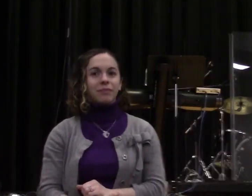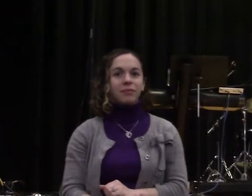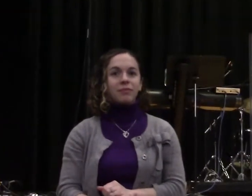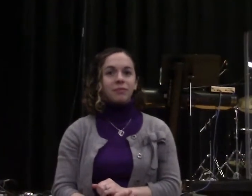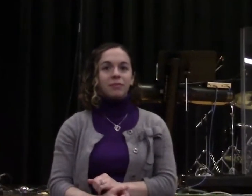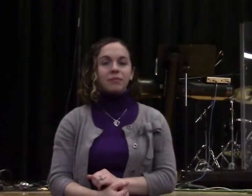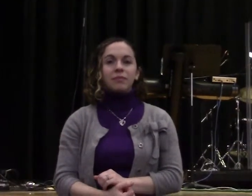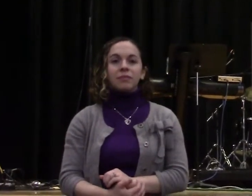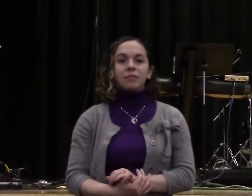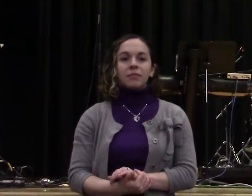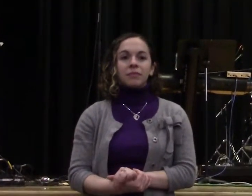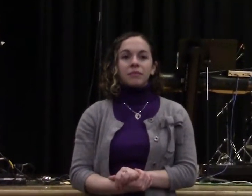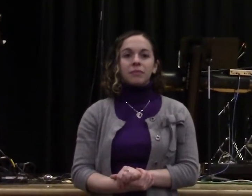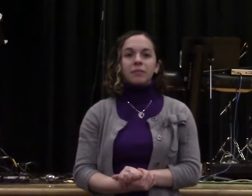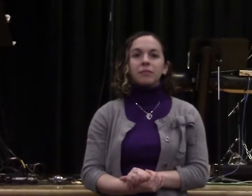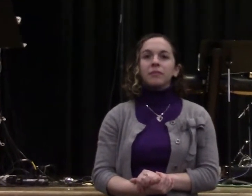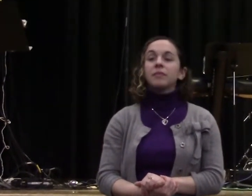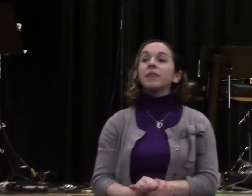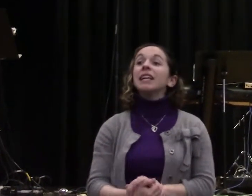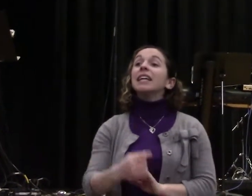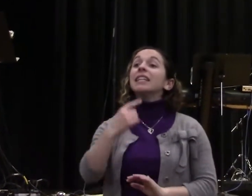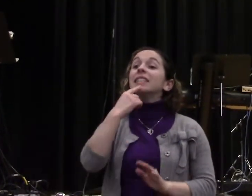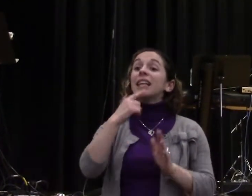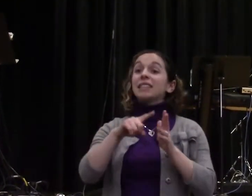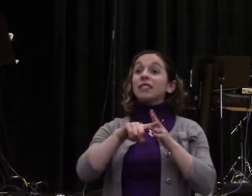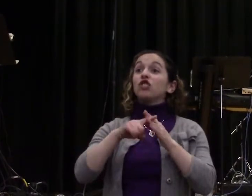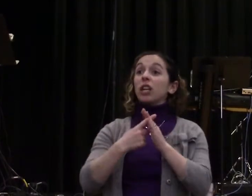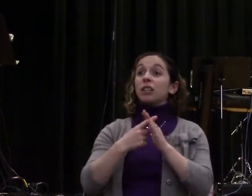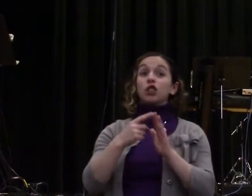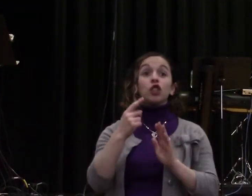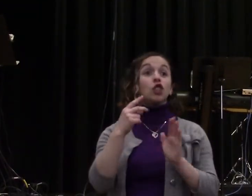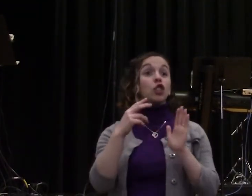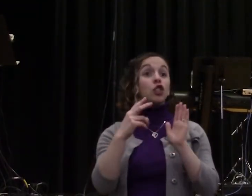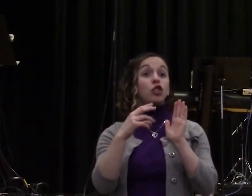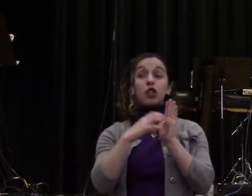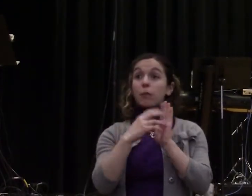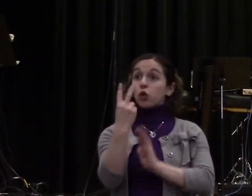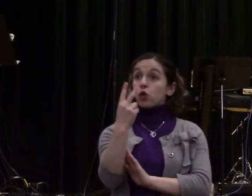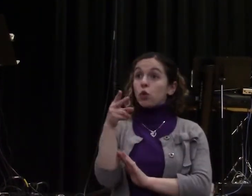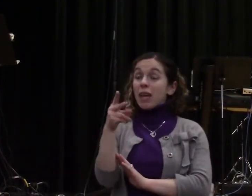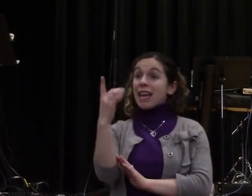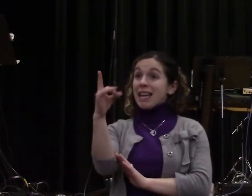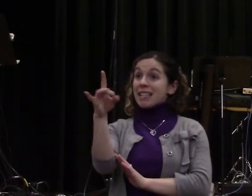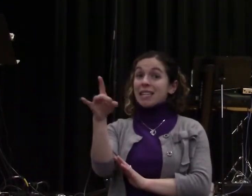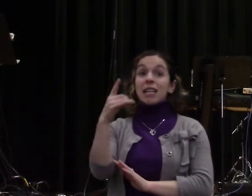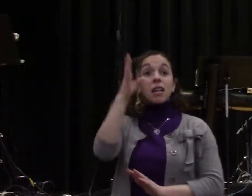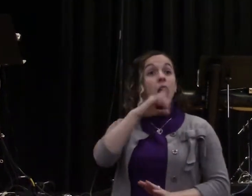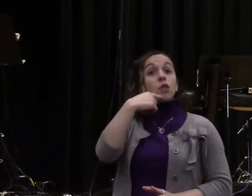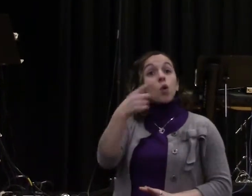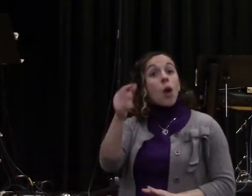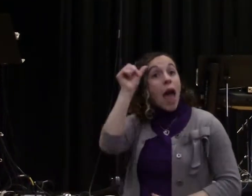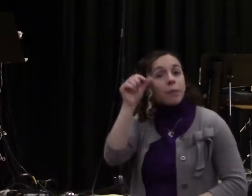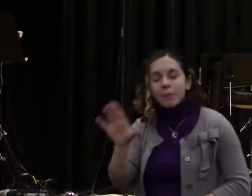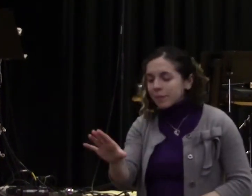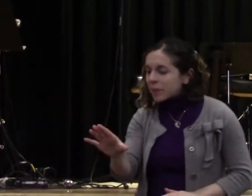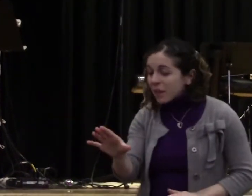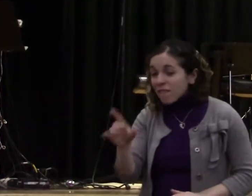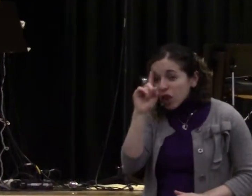And then God said in Genesis 2.18, The Lord God said it is not good for man to be alone. I will make a helper